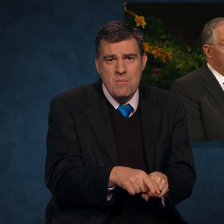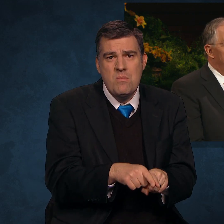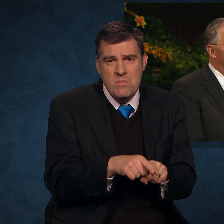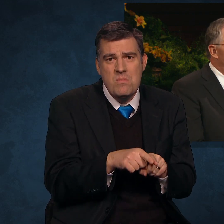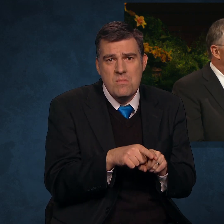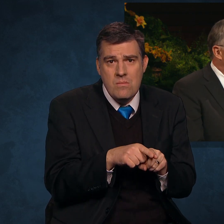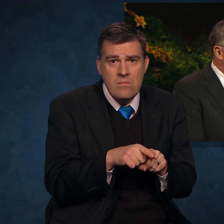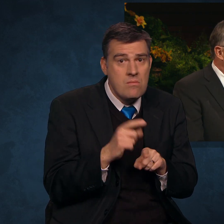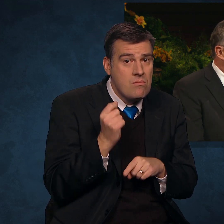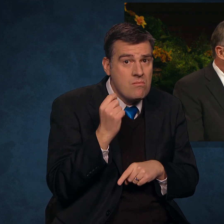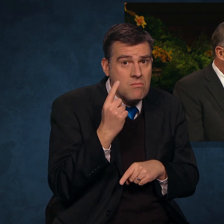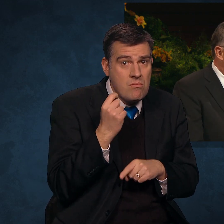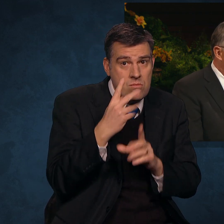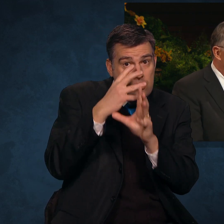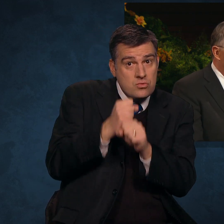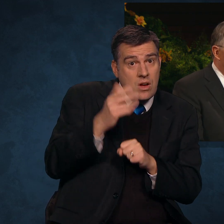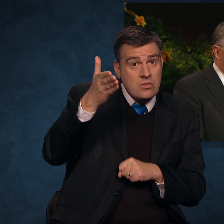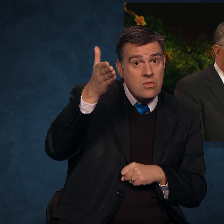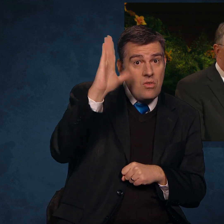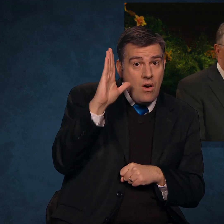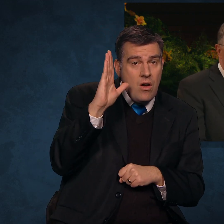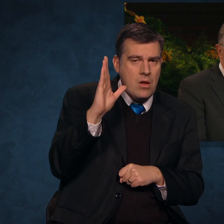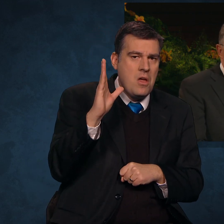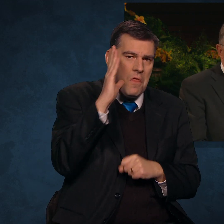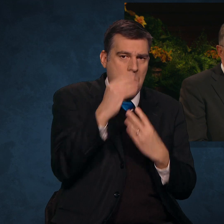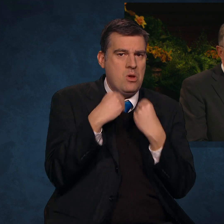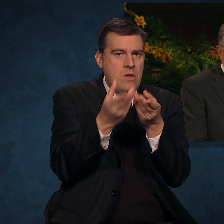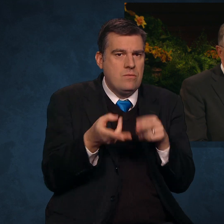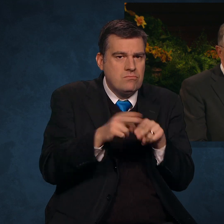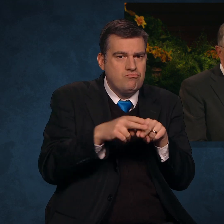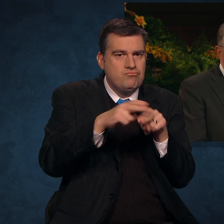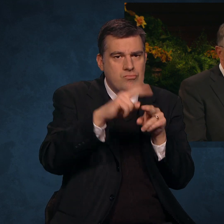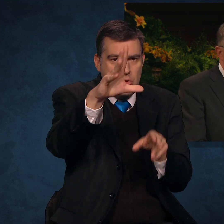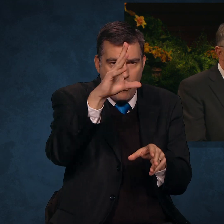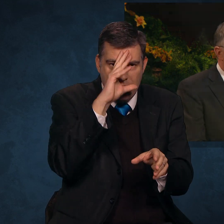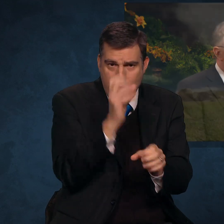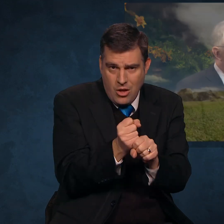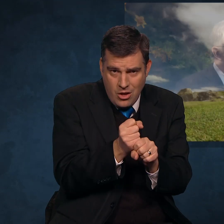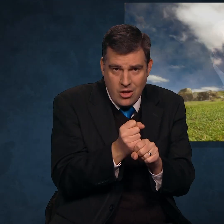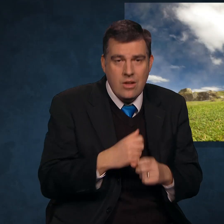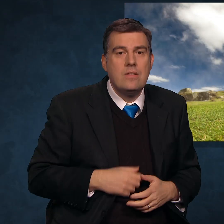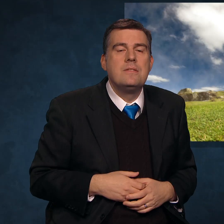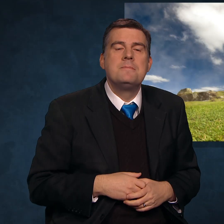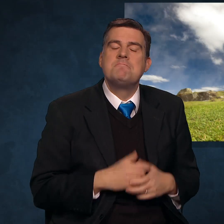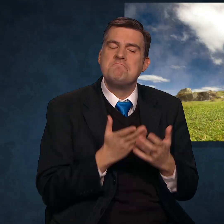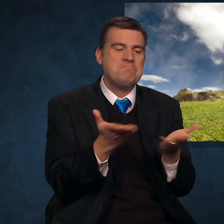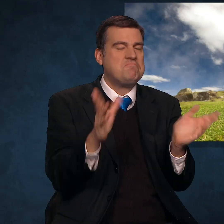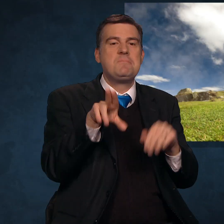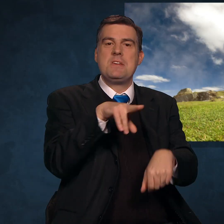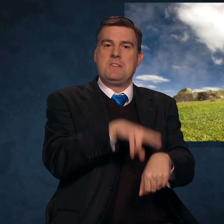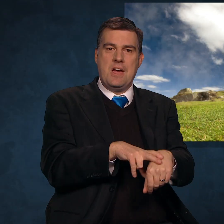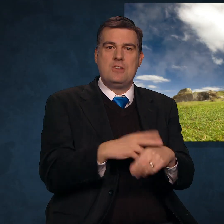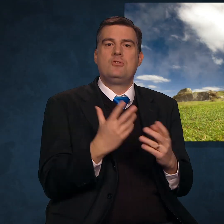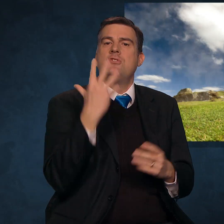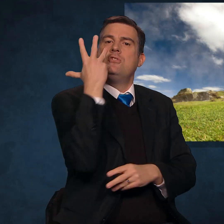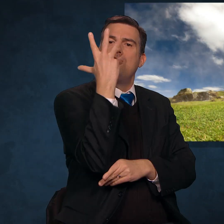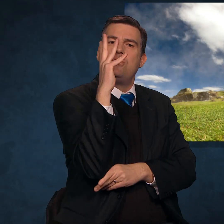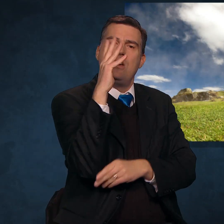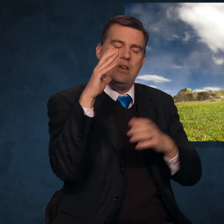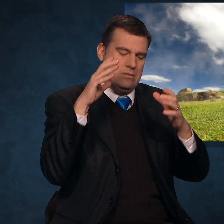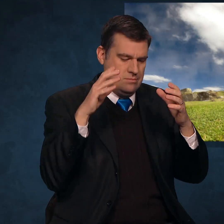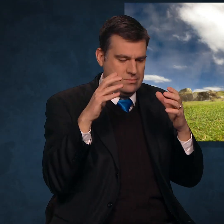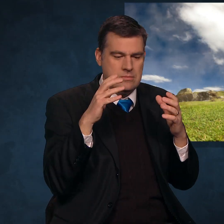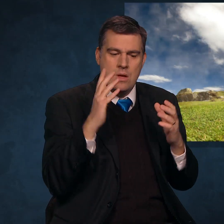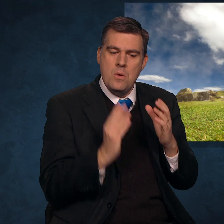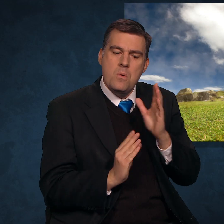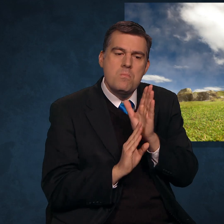but as you trust in God, they will strengthen your faith. In nature, trees that grow up in